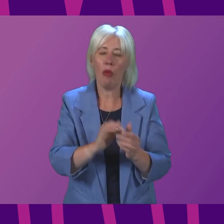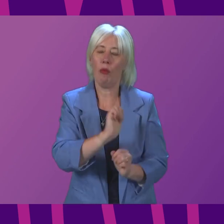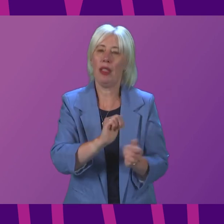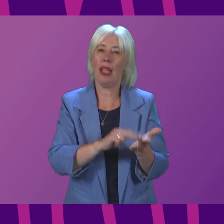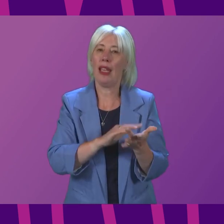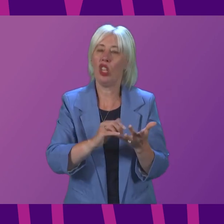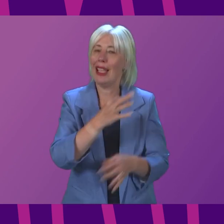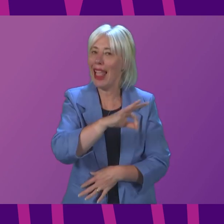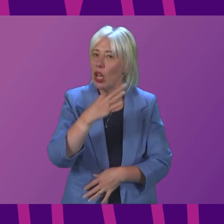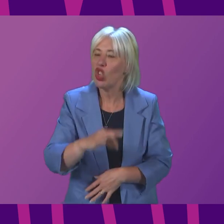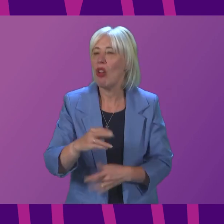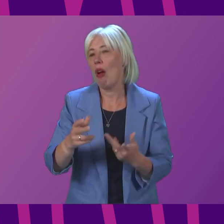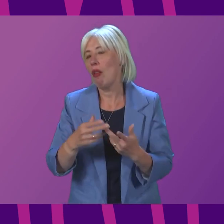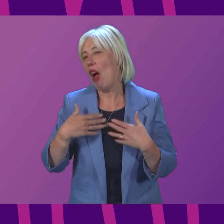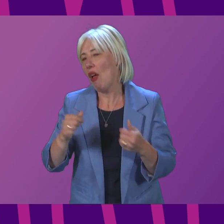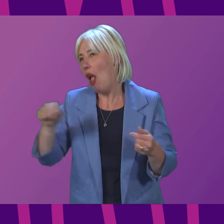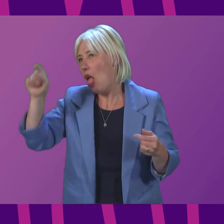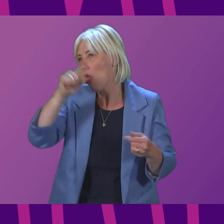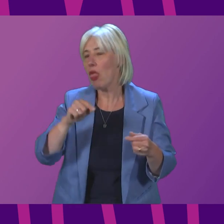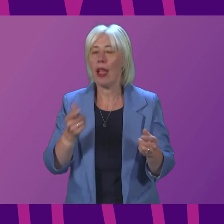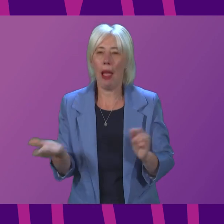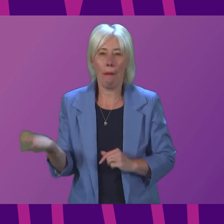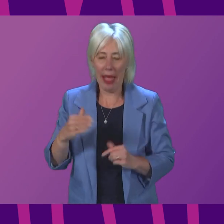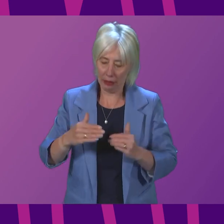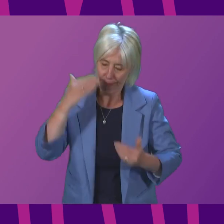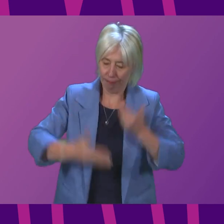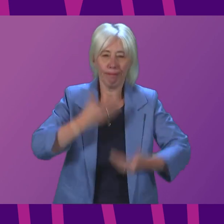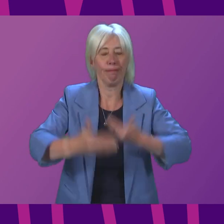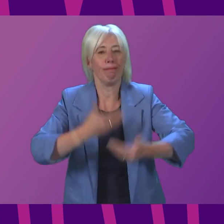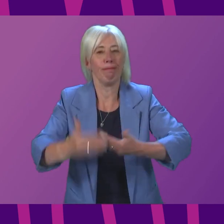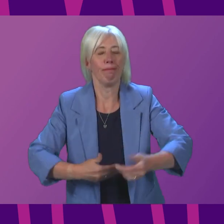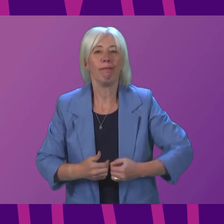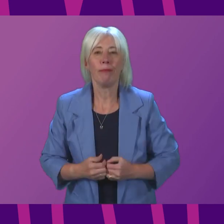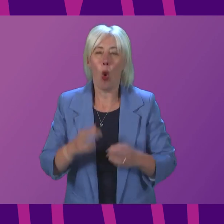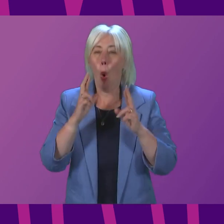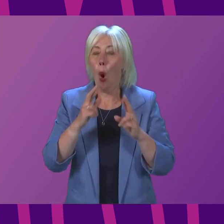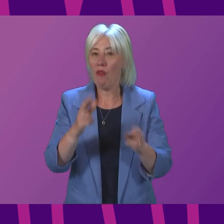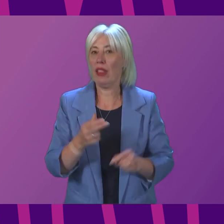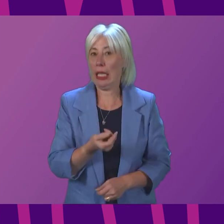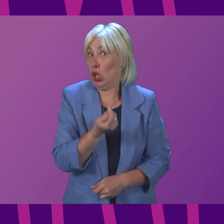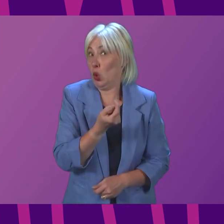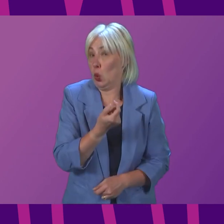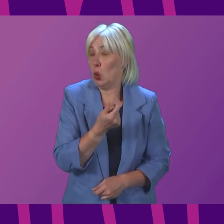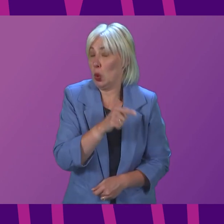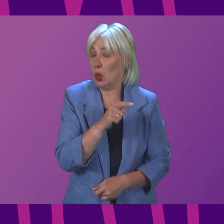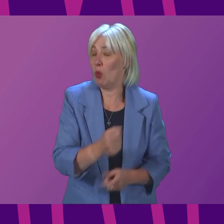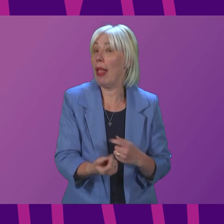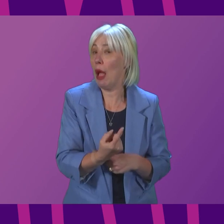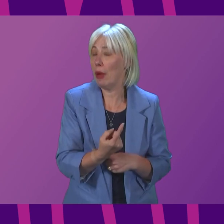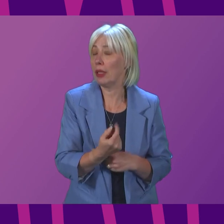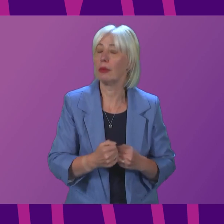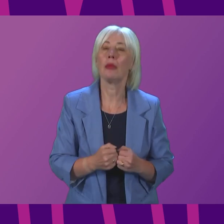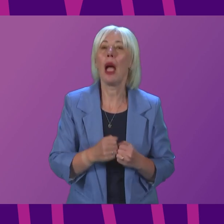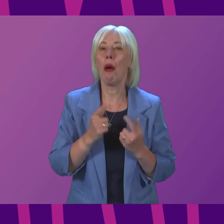and other health boards to get back on track in restoring services to normal. I hope we will see that happen very soon, but